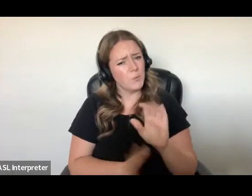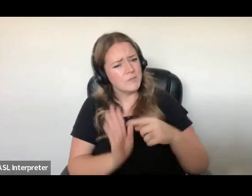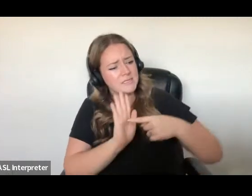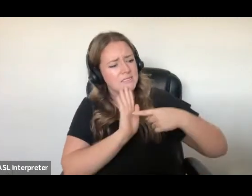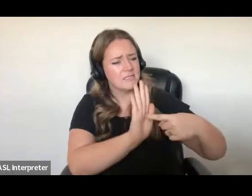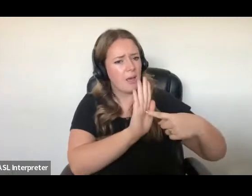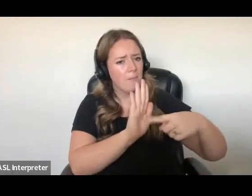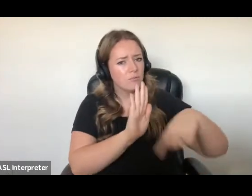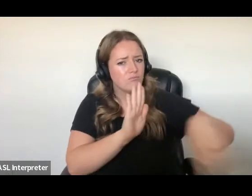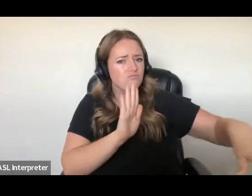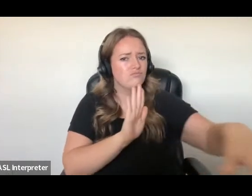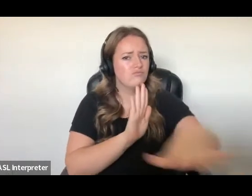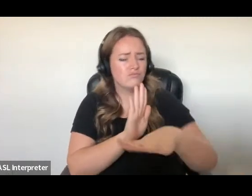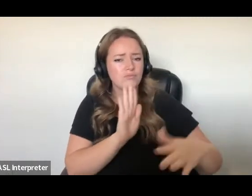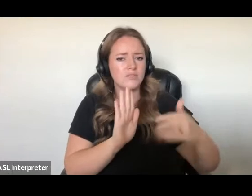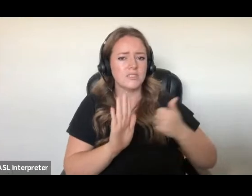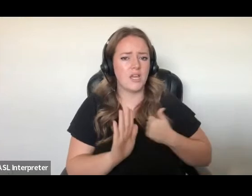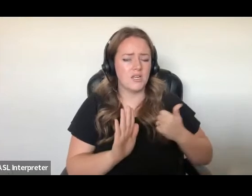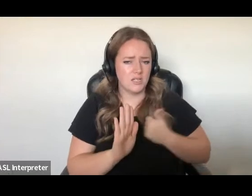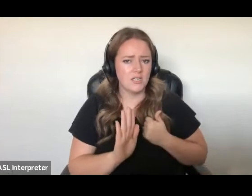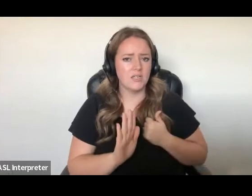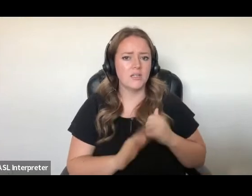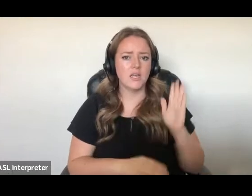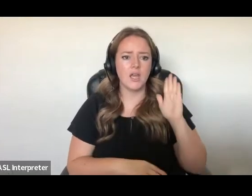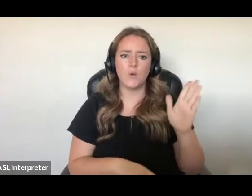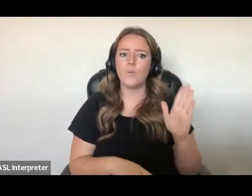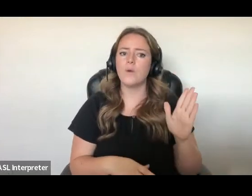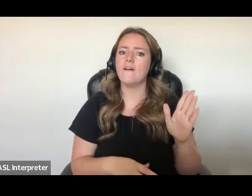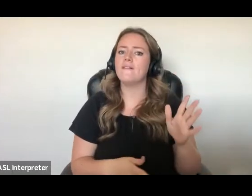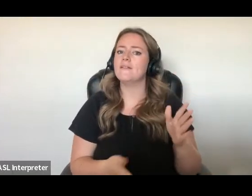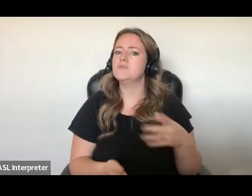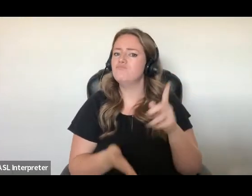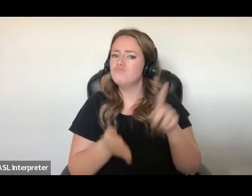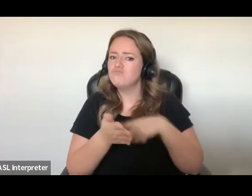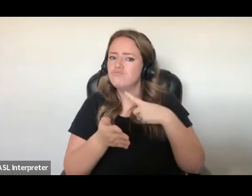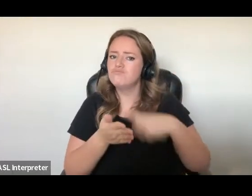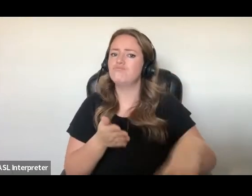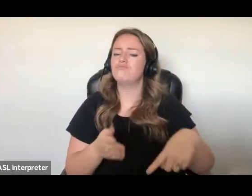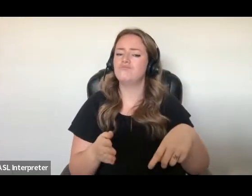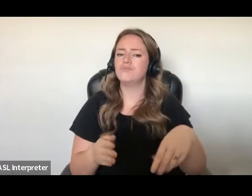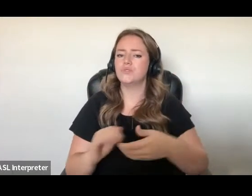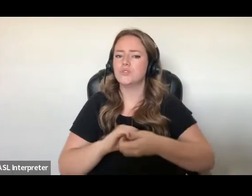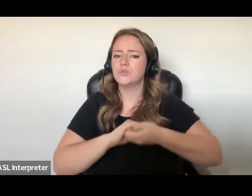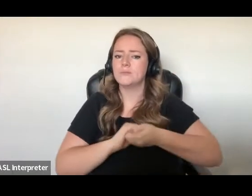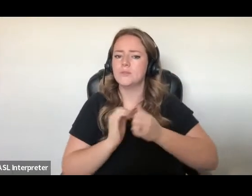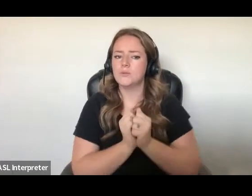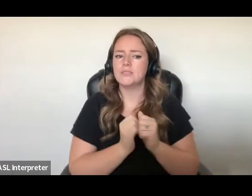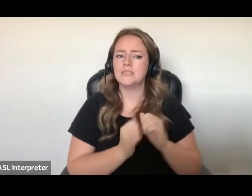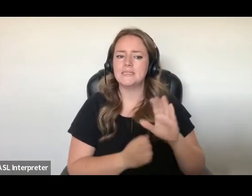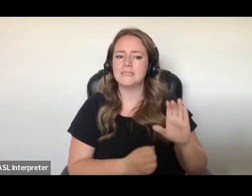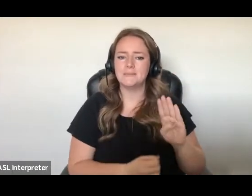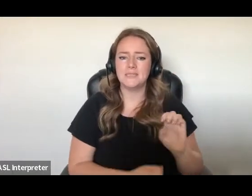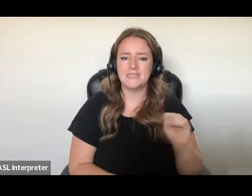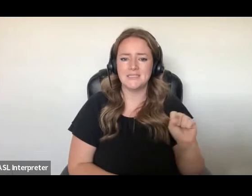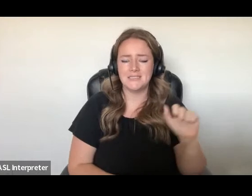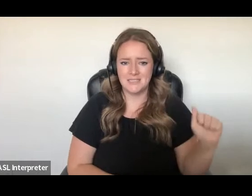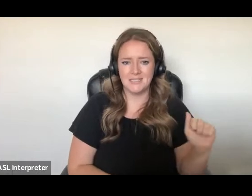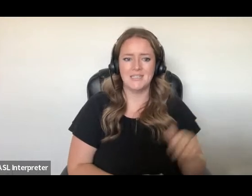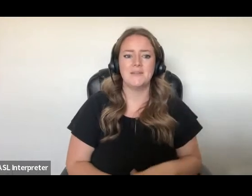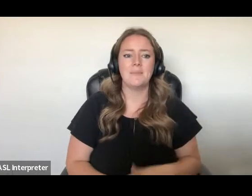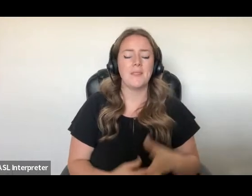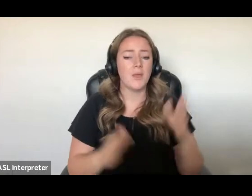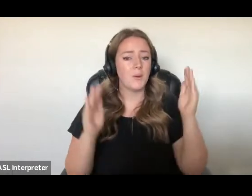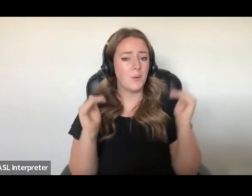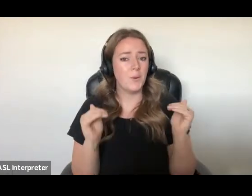will terminate its agreement with CBSA, in turn increasing pressure on our federal government to abolish immigration detention altogether.